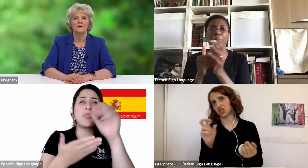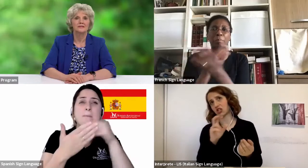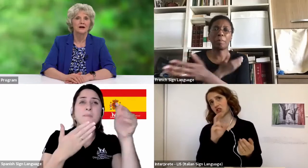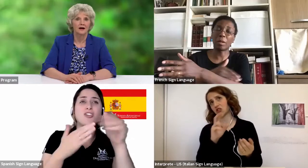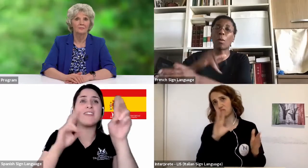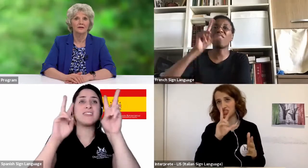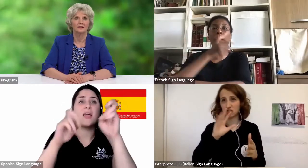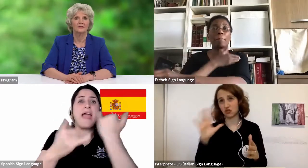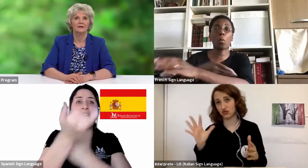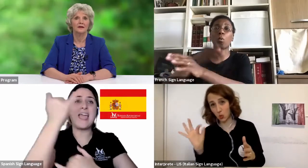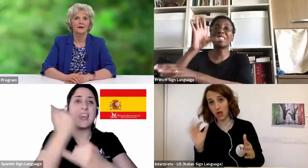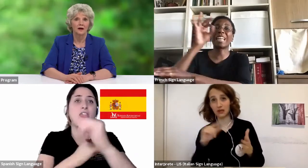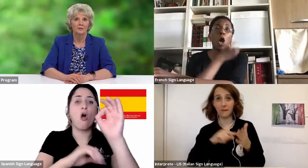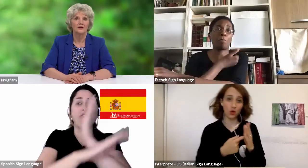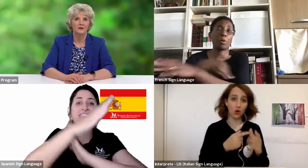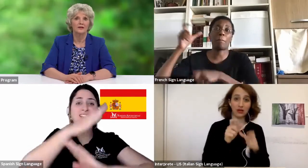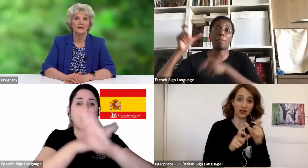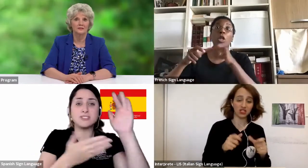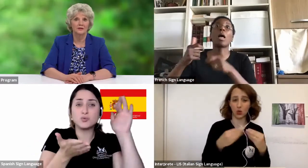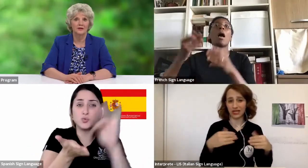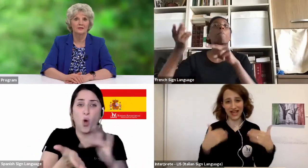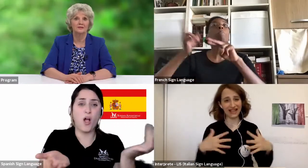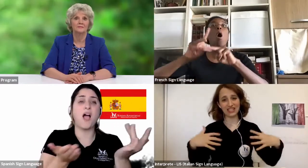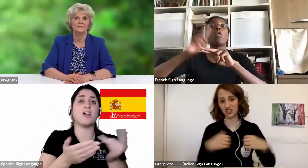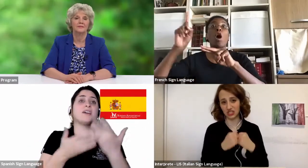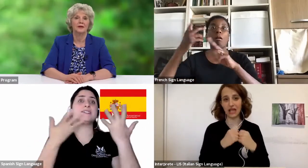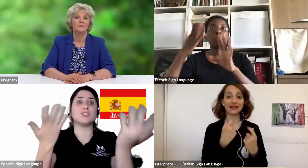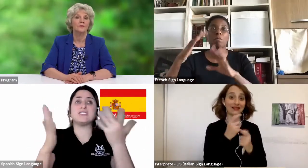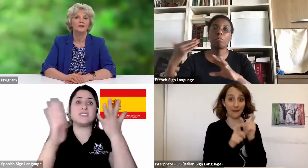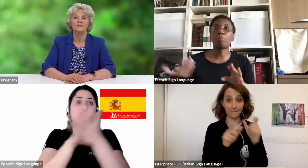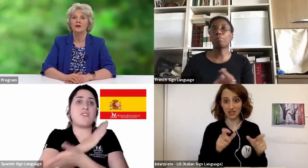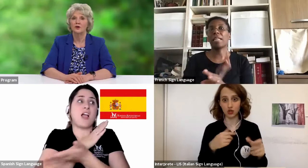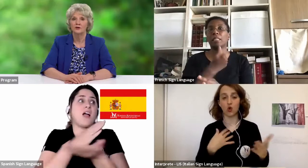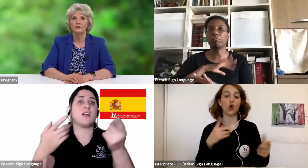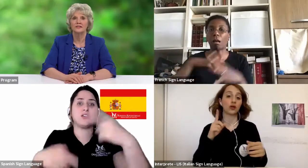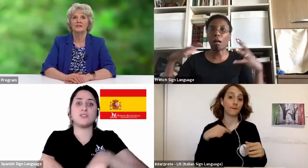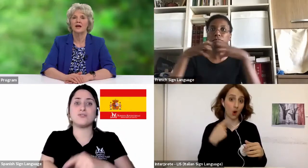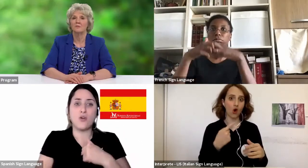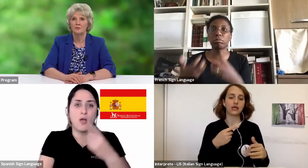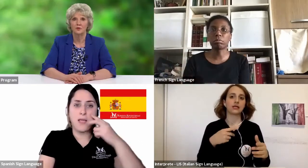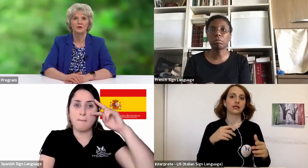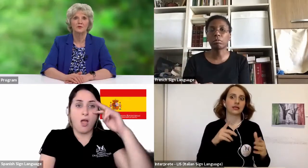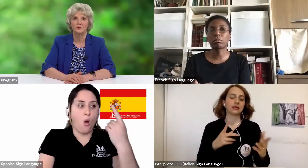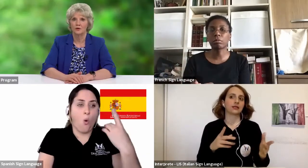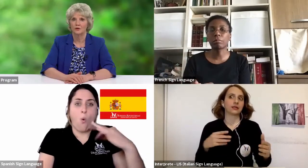but is common, a common human experience. We live in a hurting and broken world